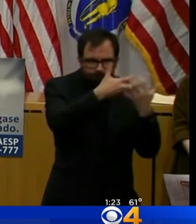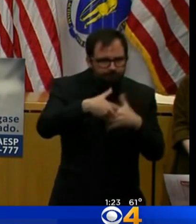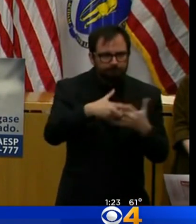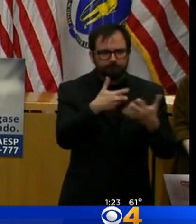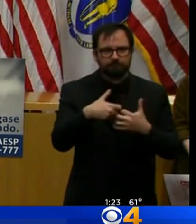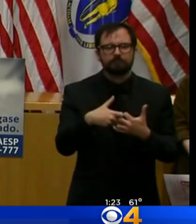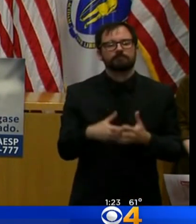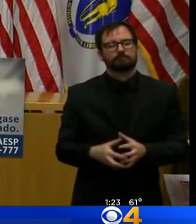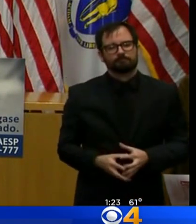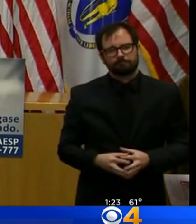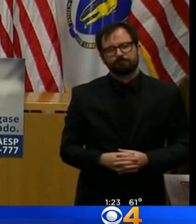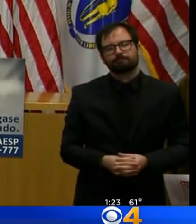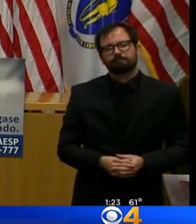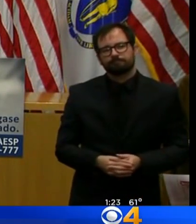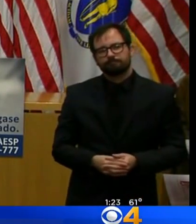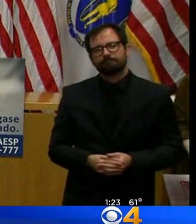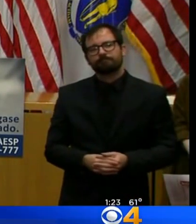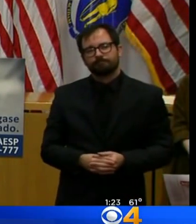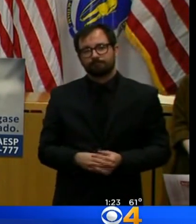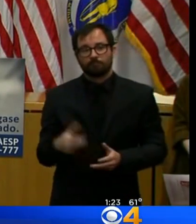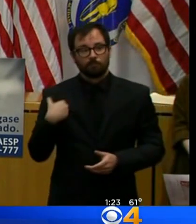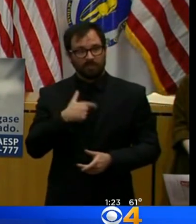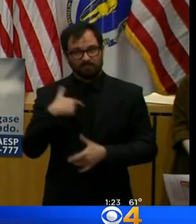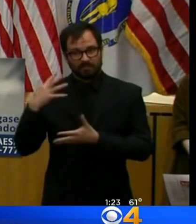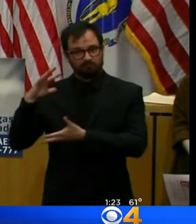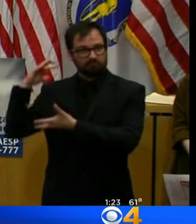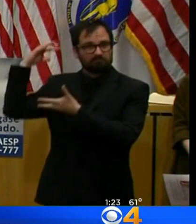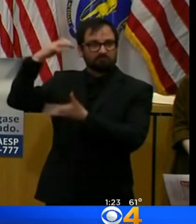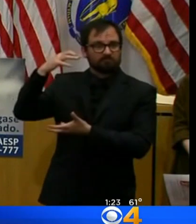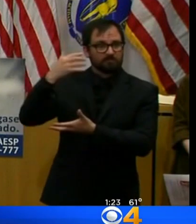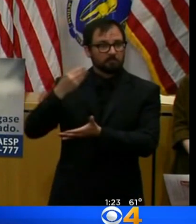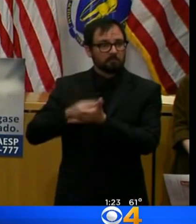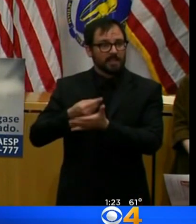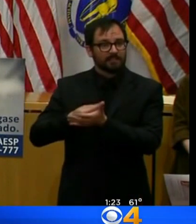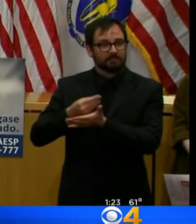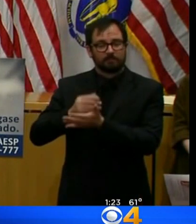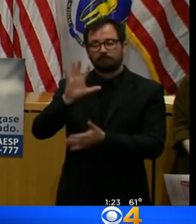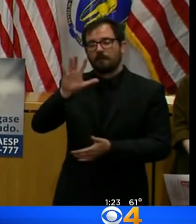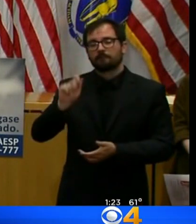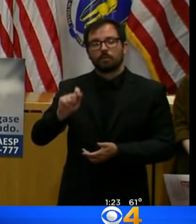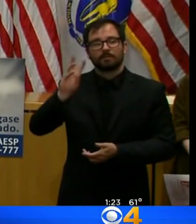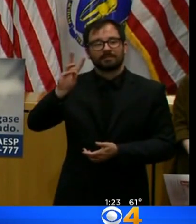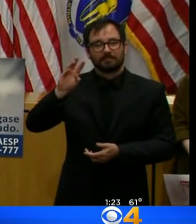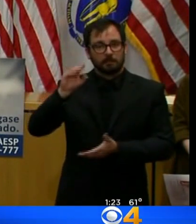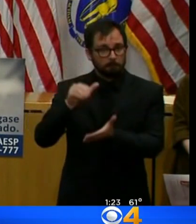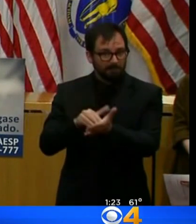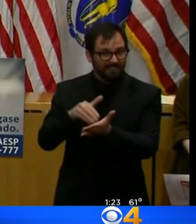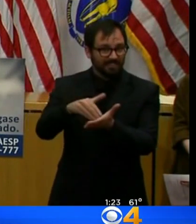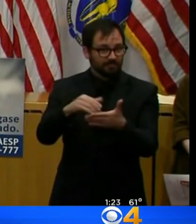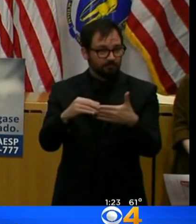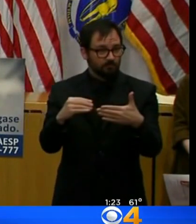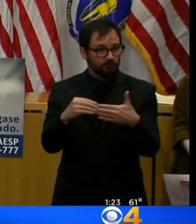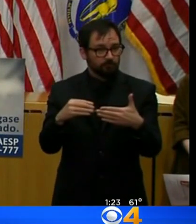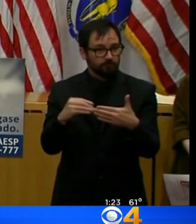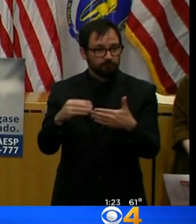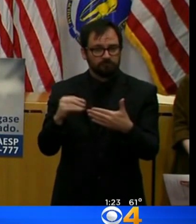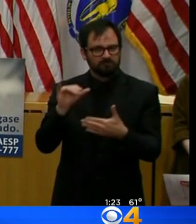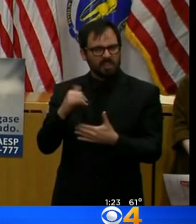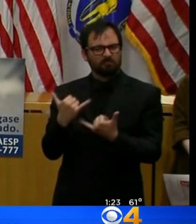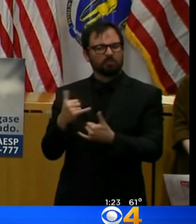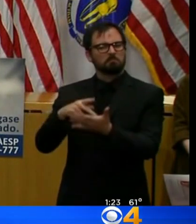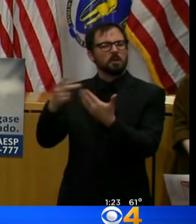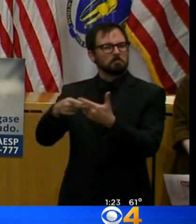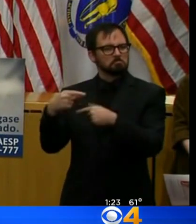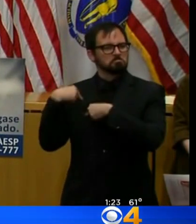for this operation. $5.6 million is coming through the existing M2i2 program thanks to the Mass Technology